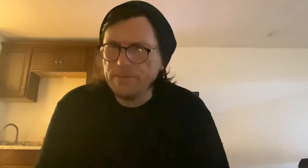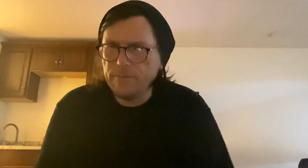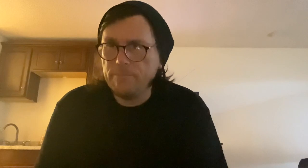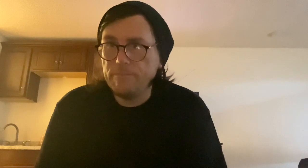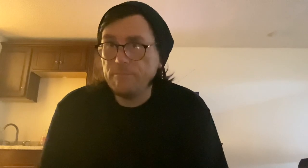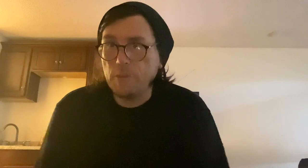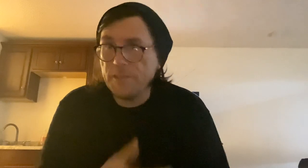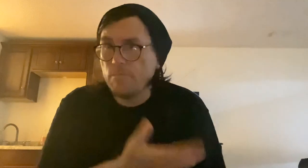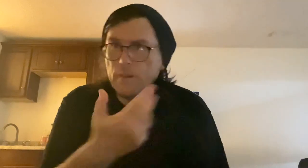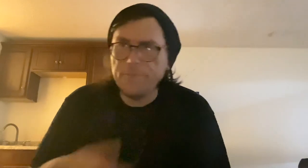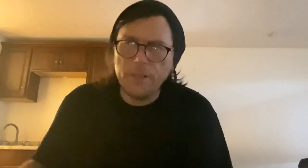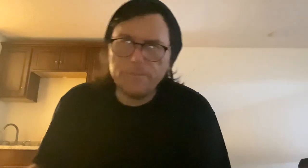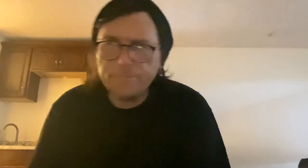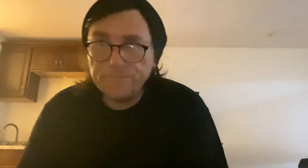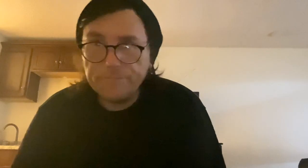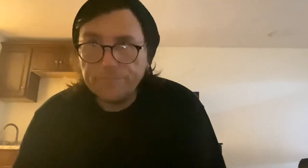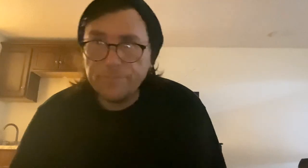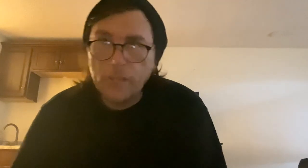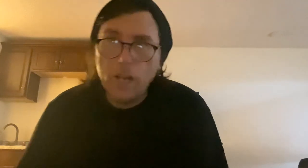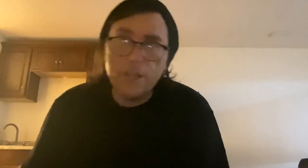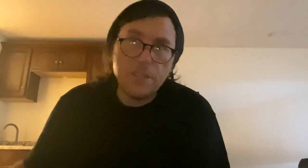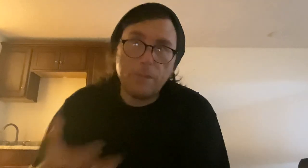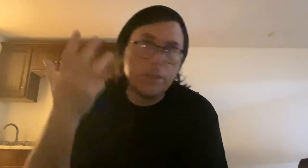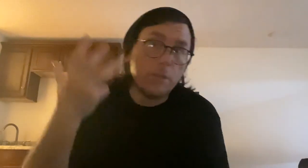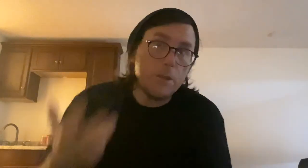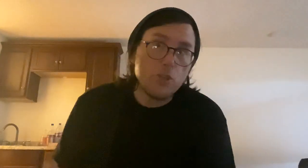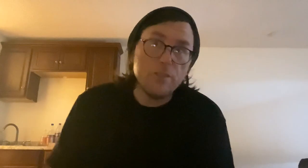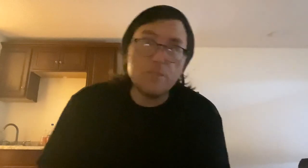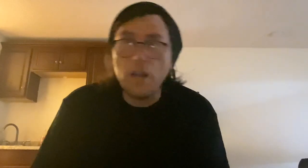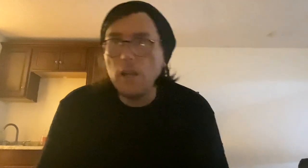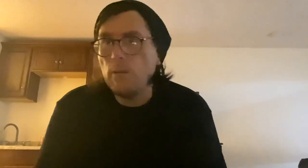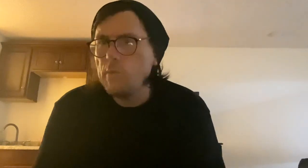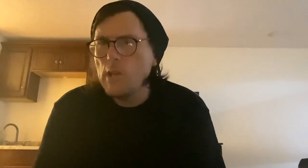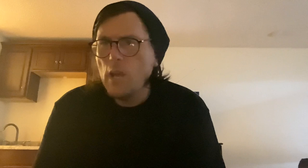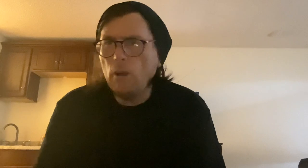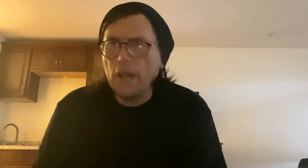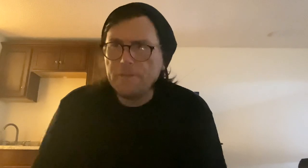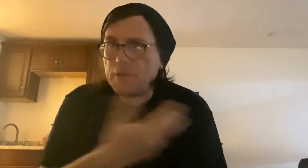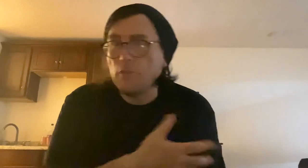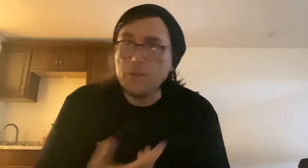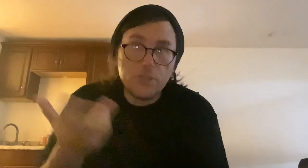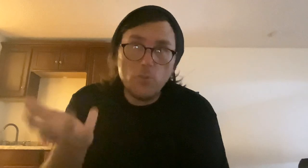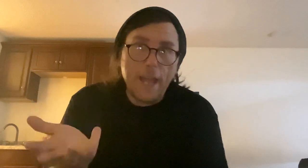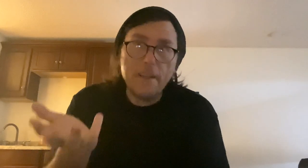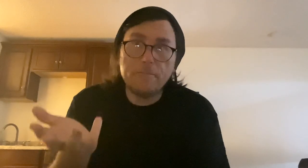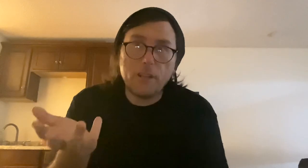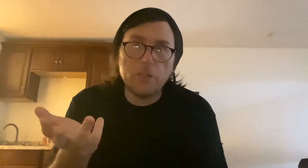prices, whatever, you know. Same thing with commissions. I'll have special commissions. I already have a couple of